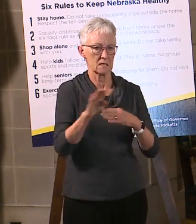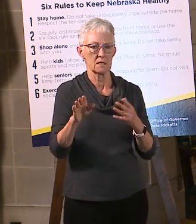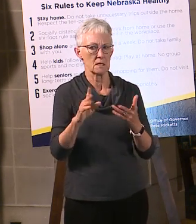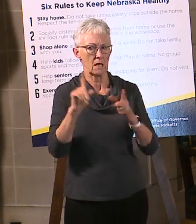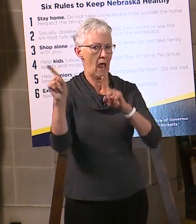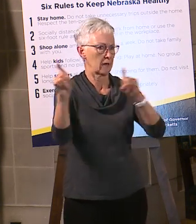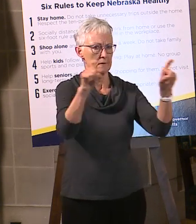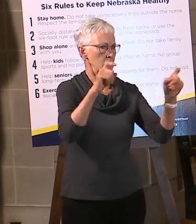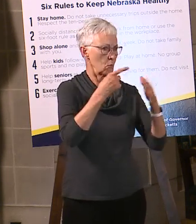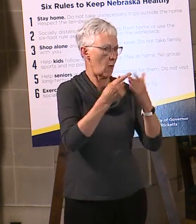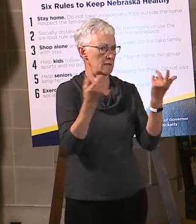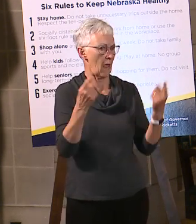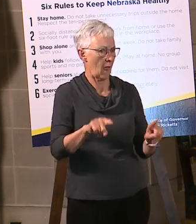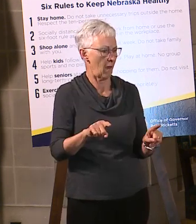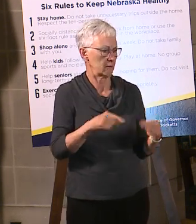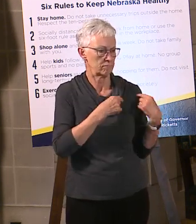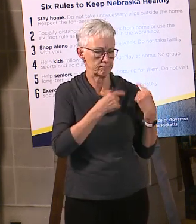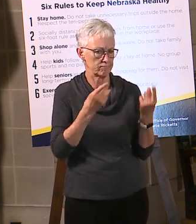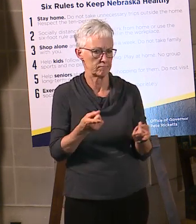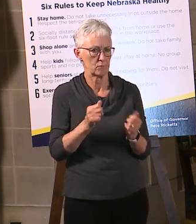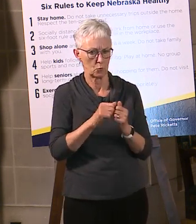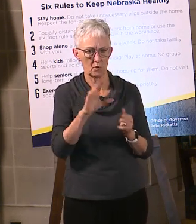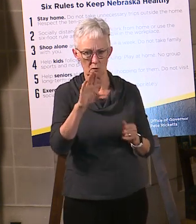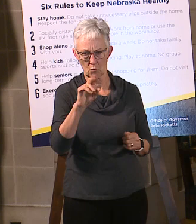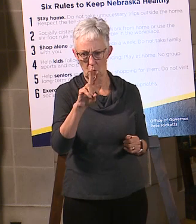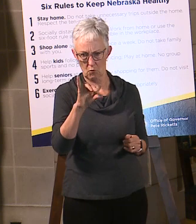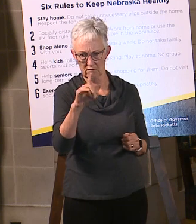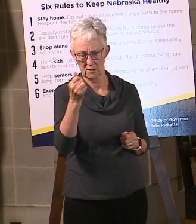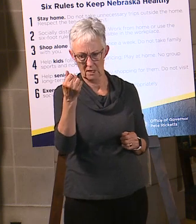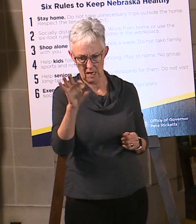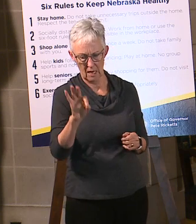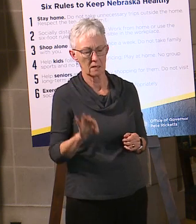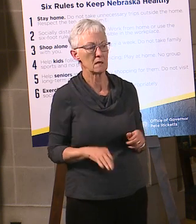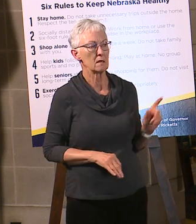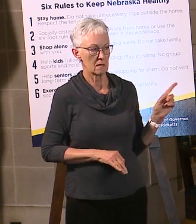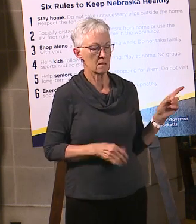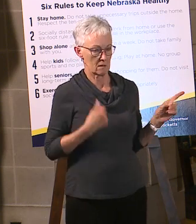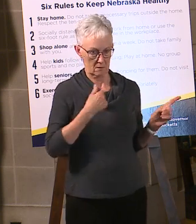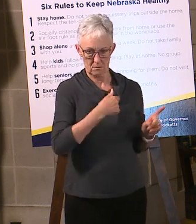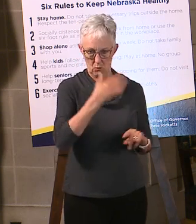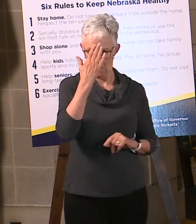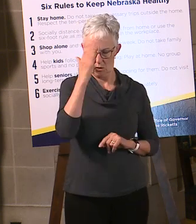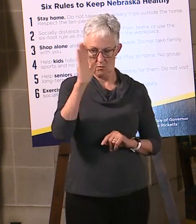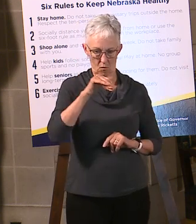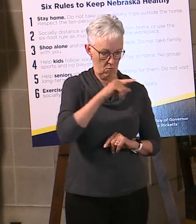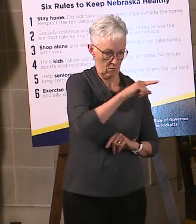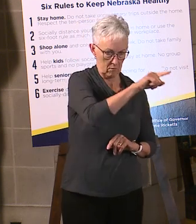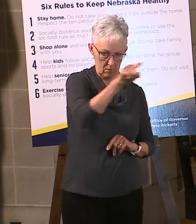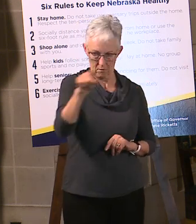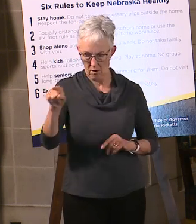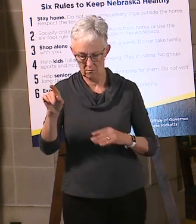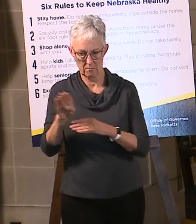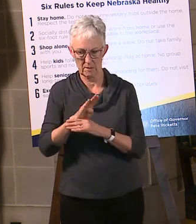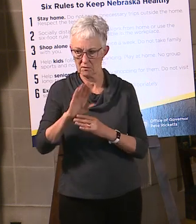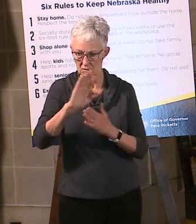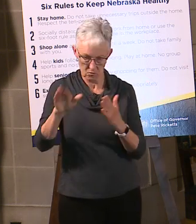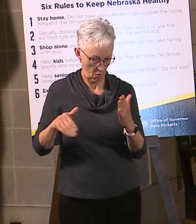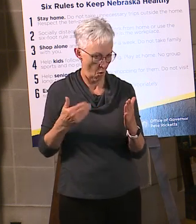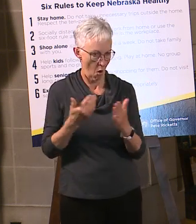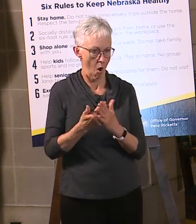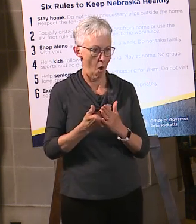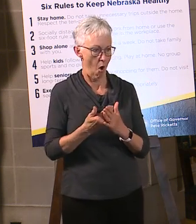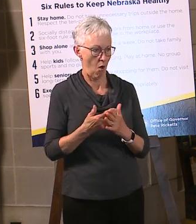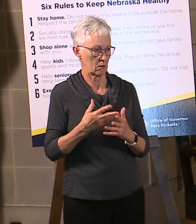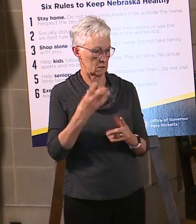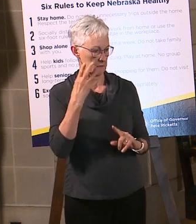right? Which is that business has been dramatically impacted by this. That even businesses that, you know, have continued to be